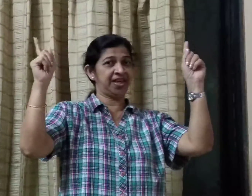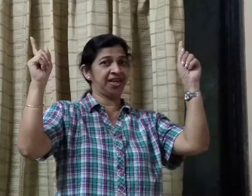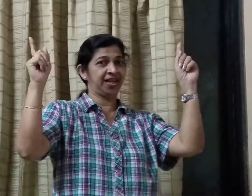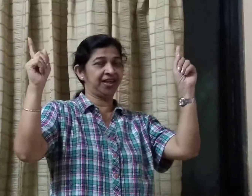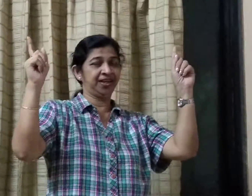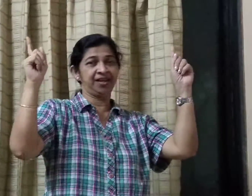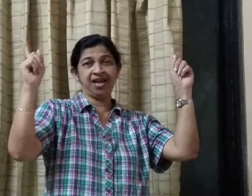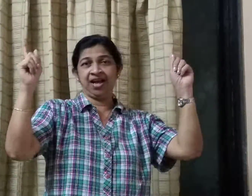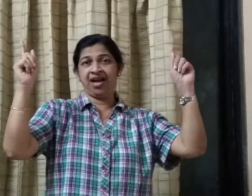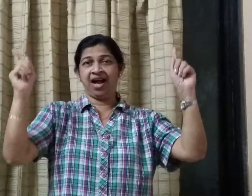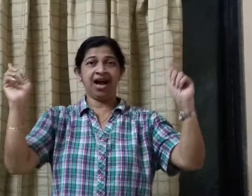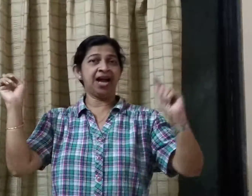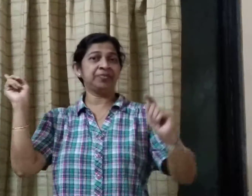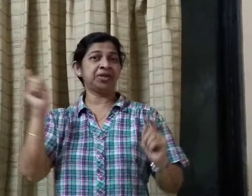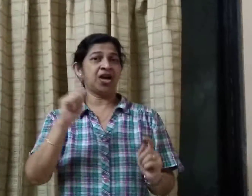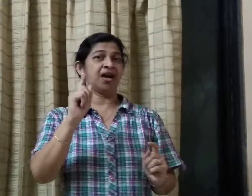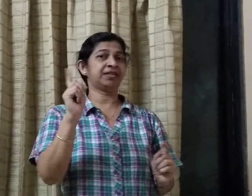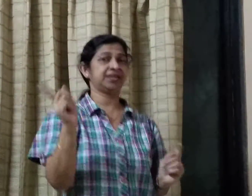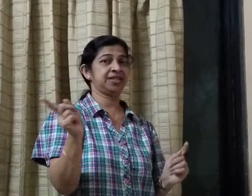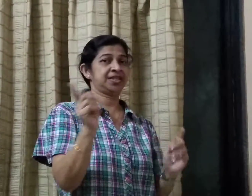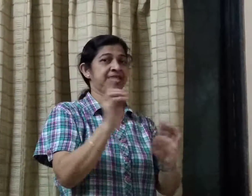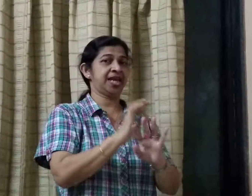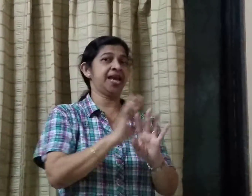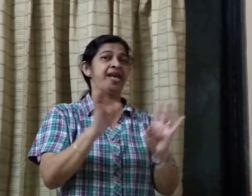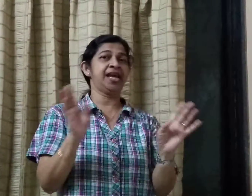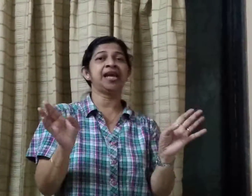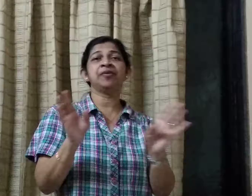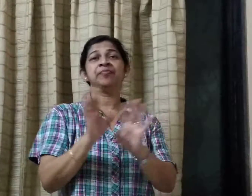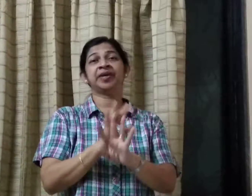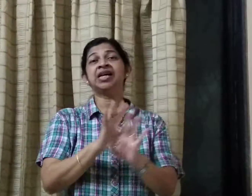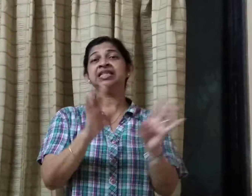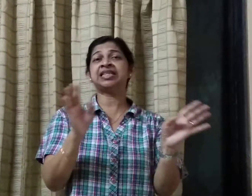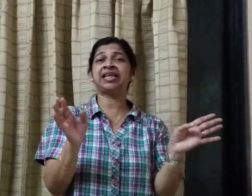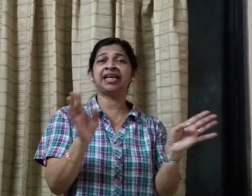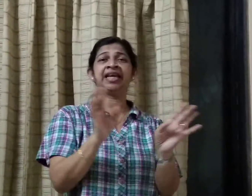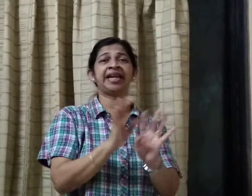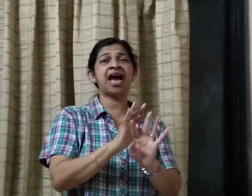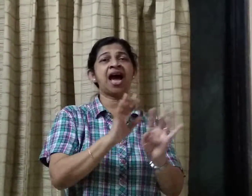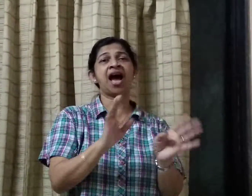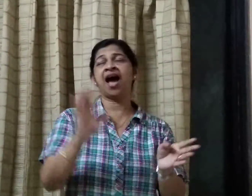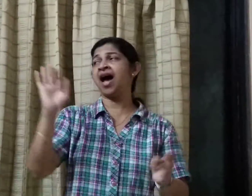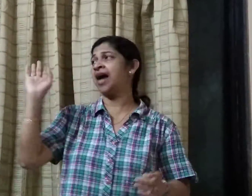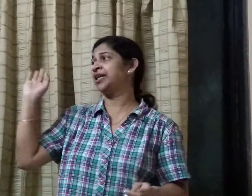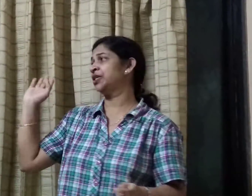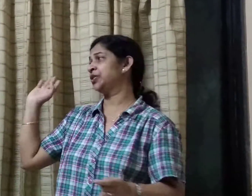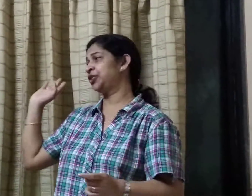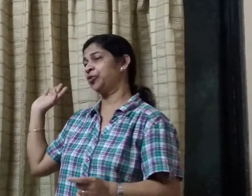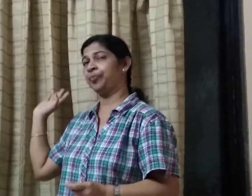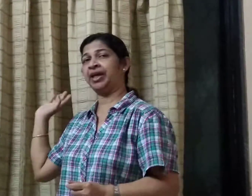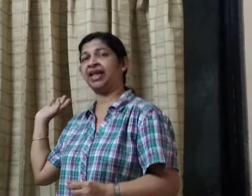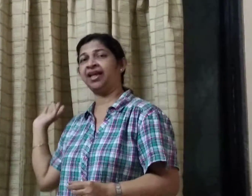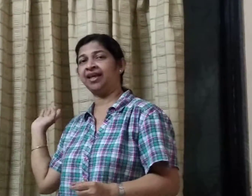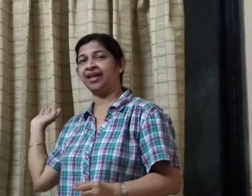I'm not the same as it I used to be.